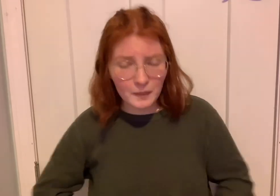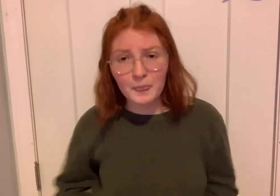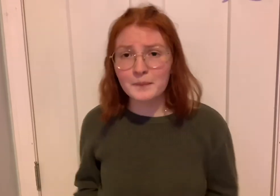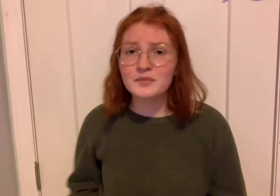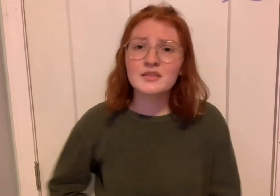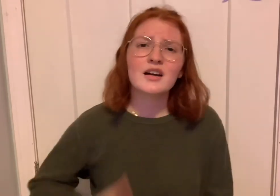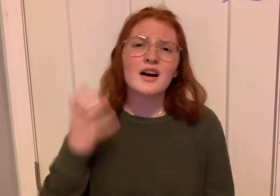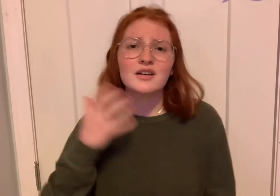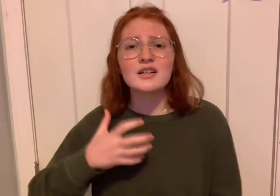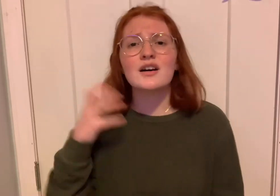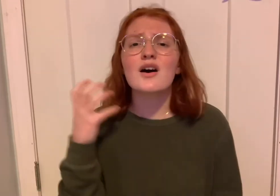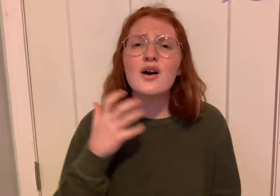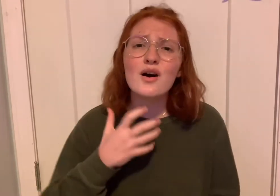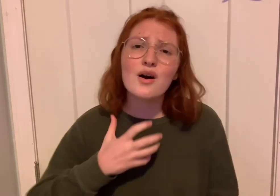Oh, oh